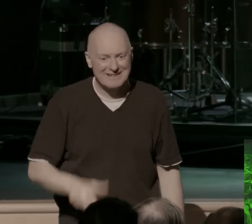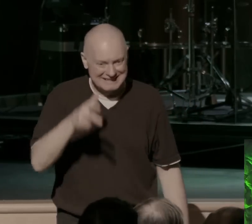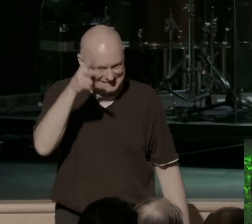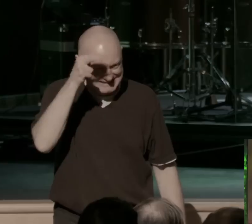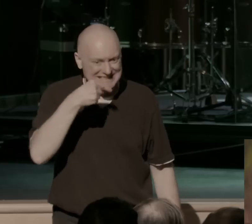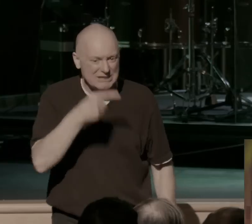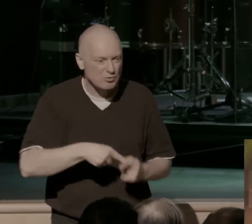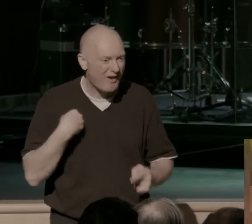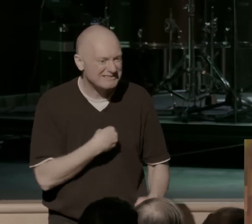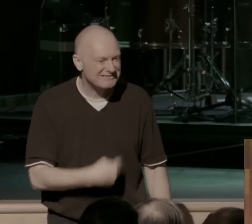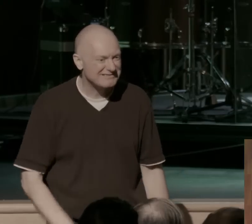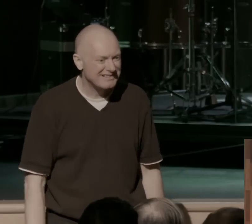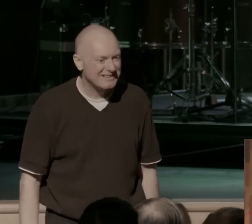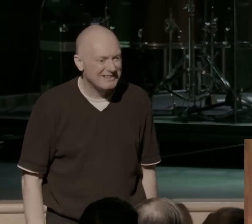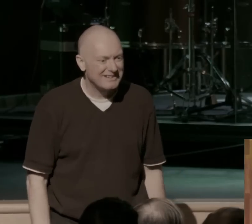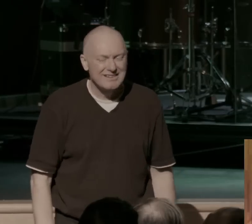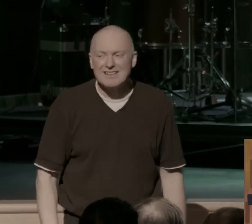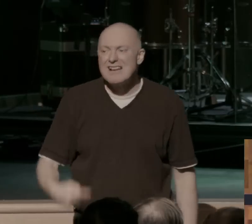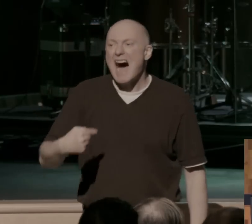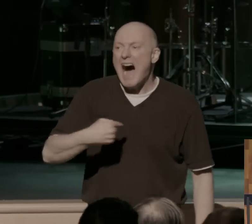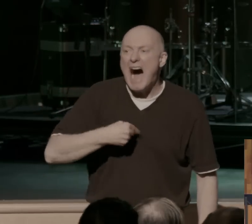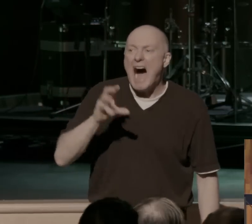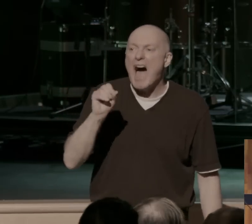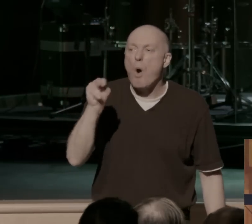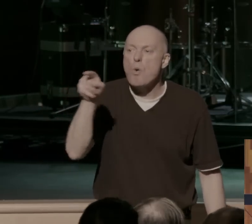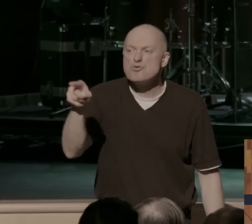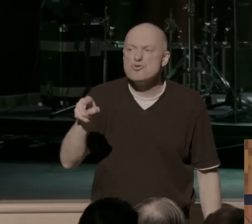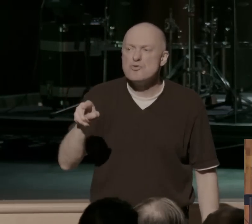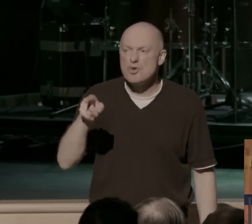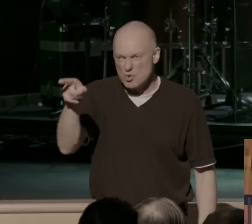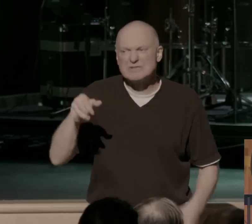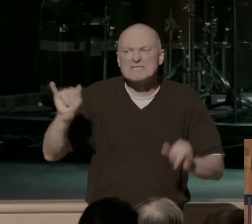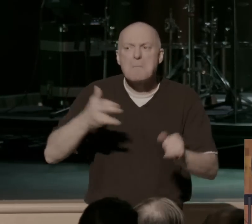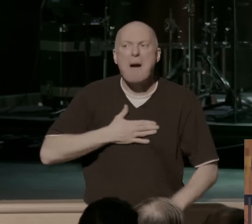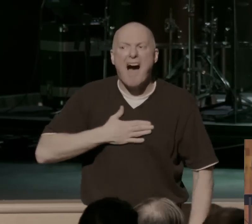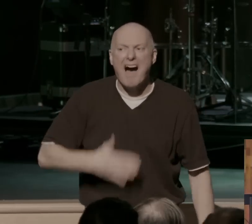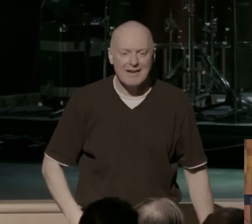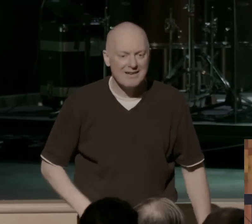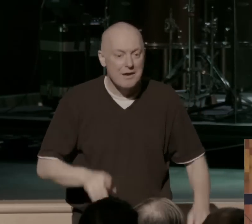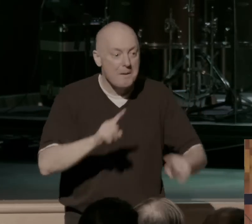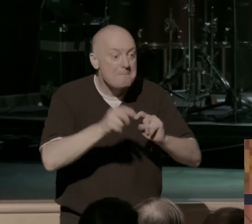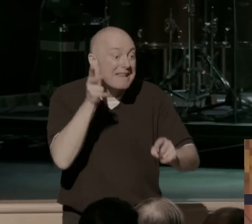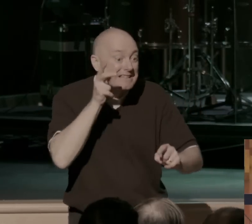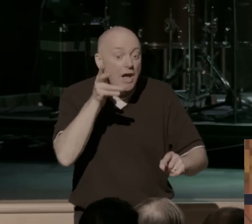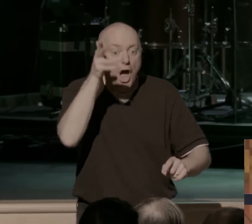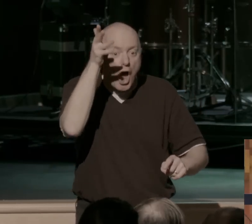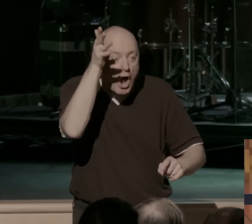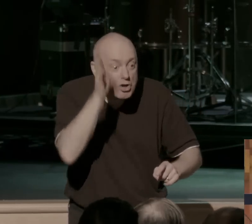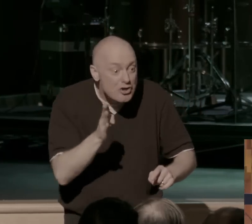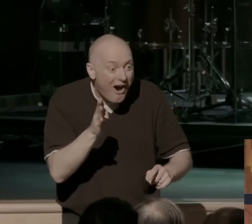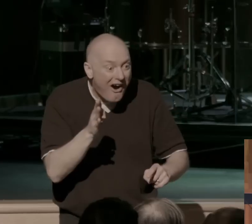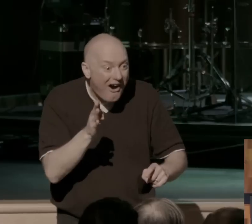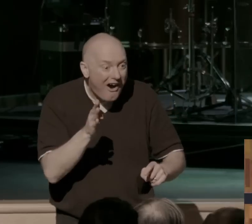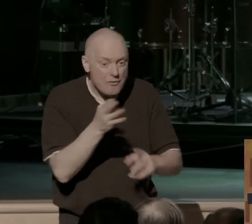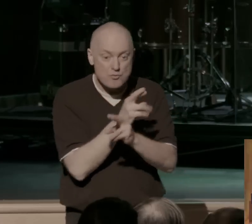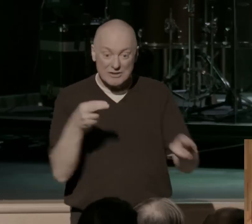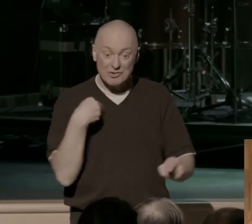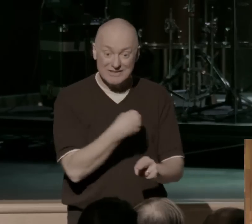He says, I own you. You're still mine. But listen, God steps in as the rescuer and he says something different over your life.